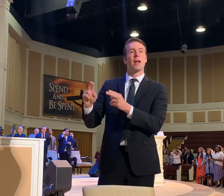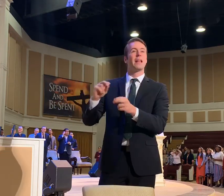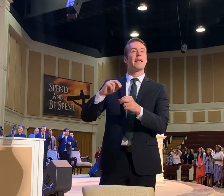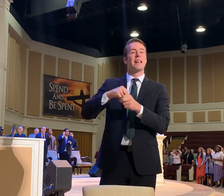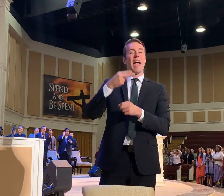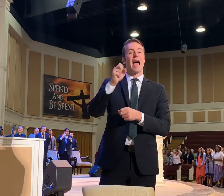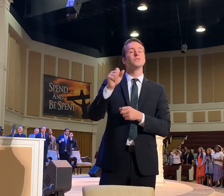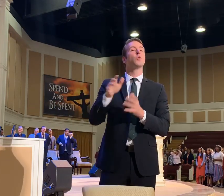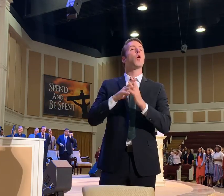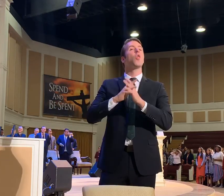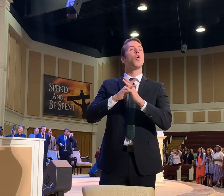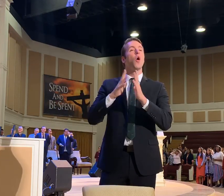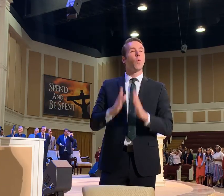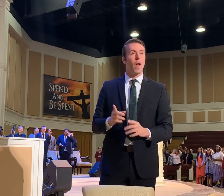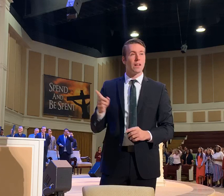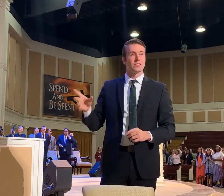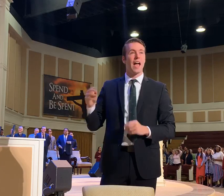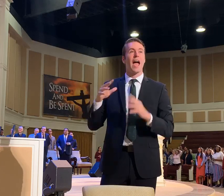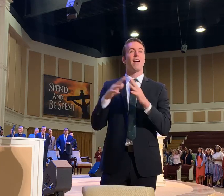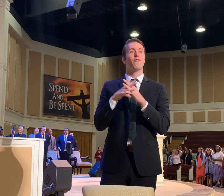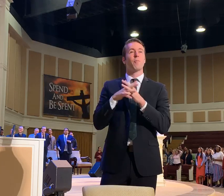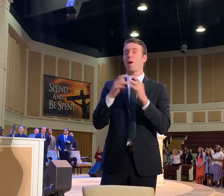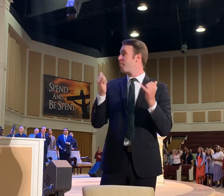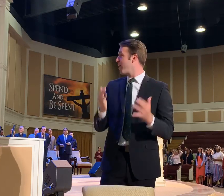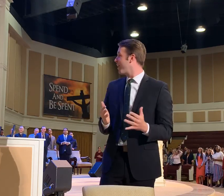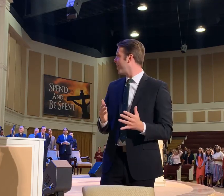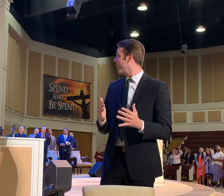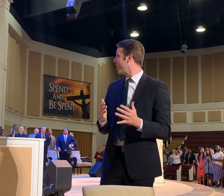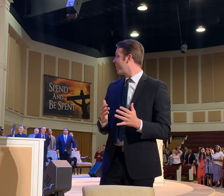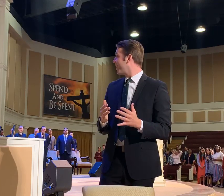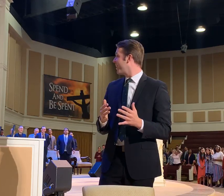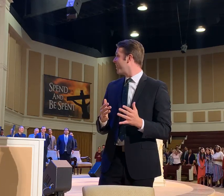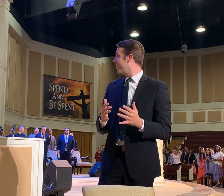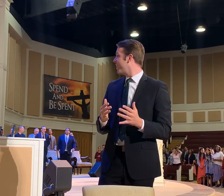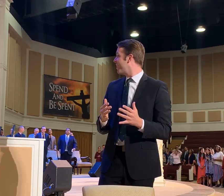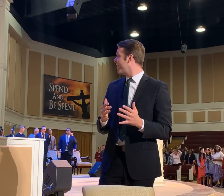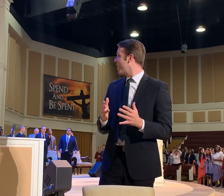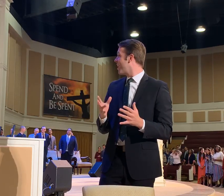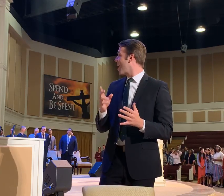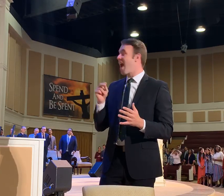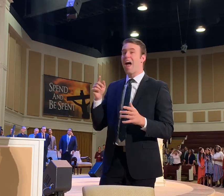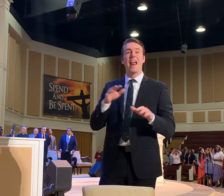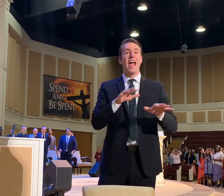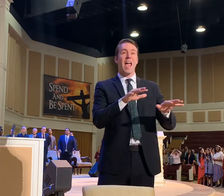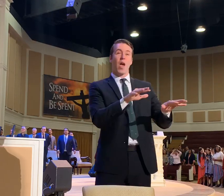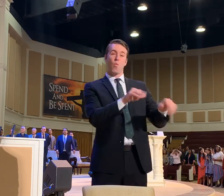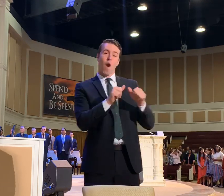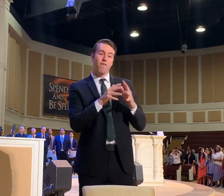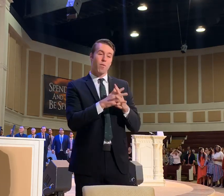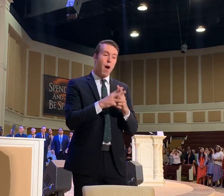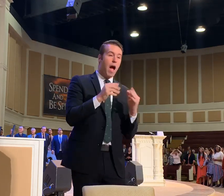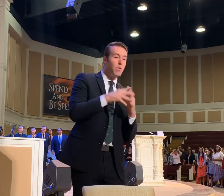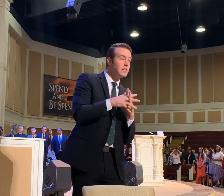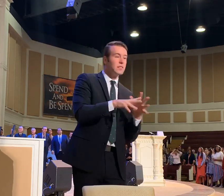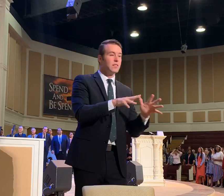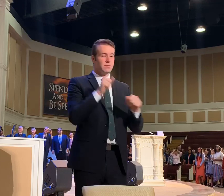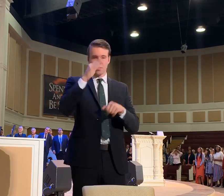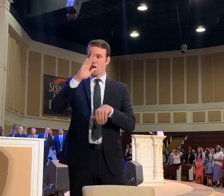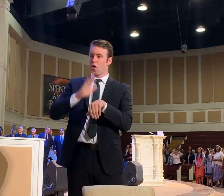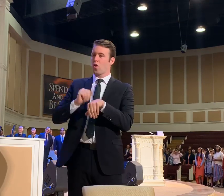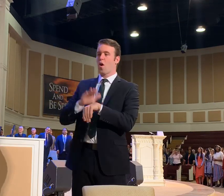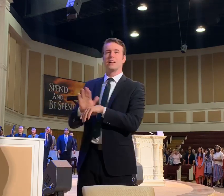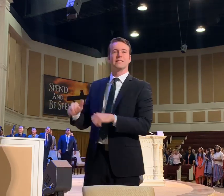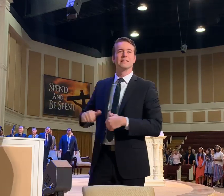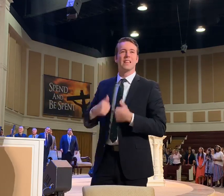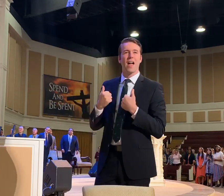school wrestlers and football players and he walked away from all that because the call of God was on his